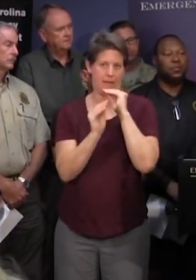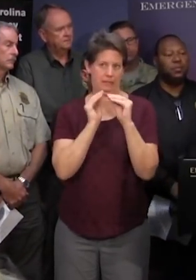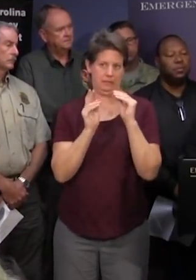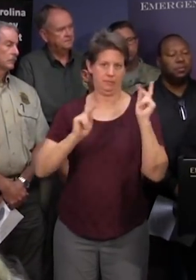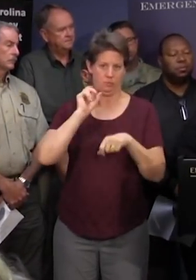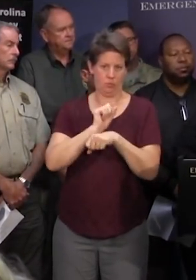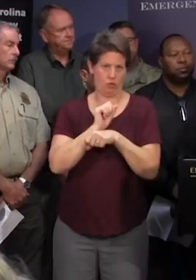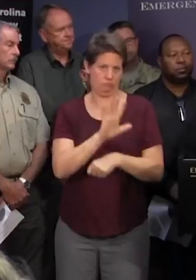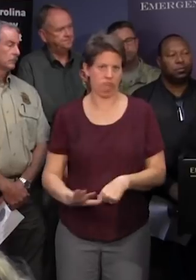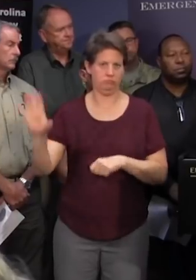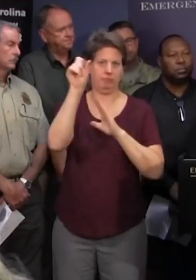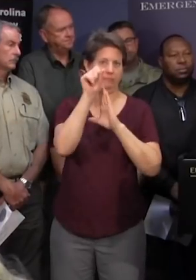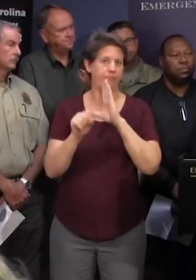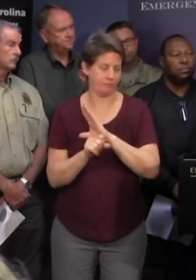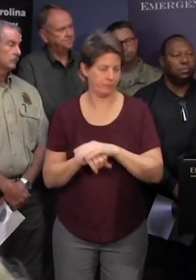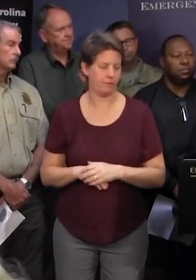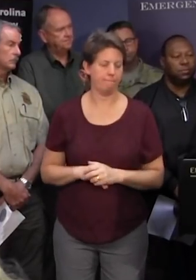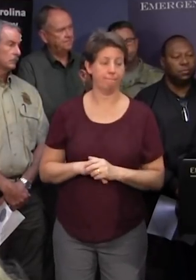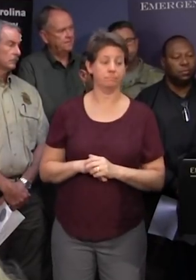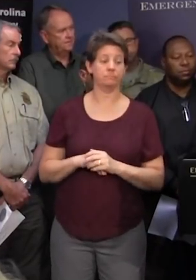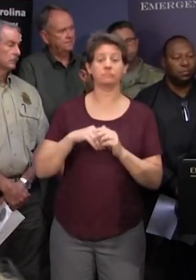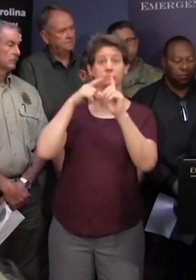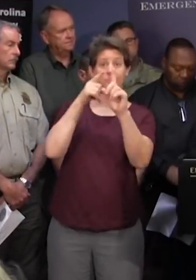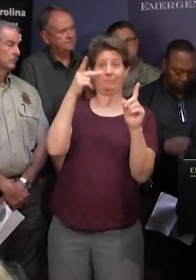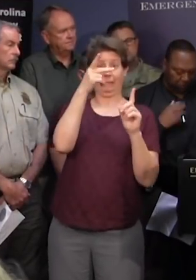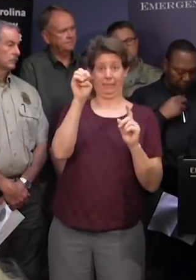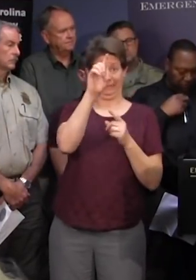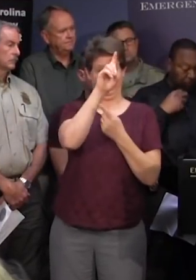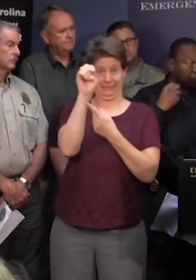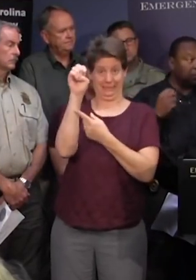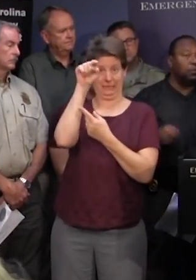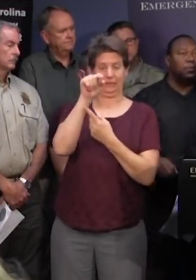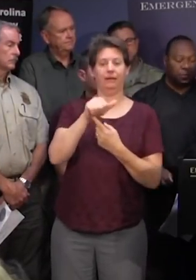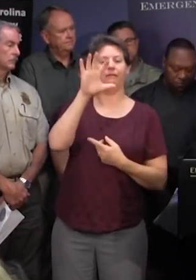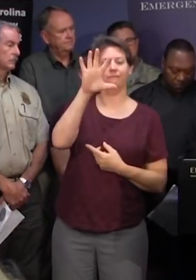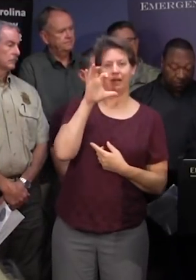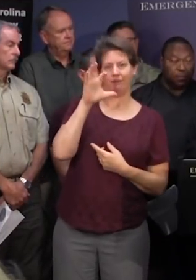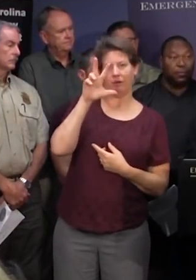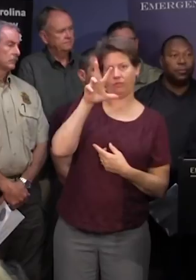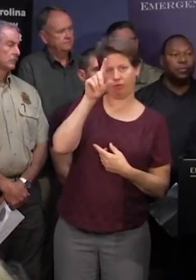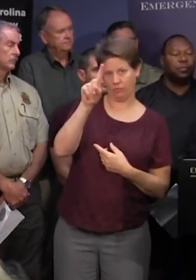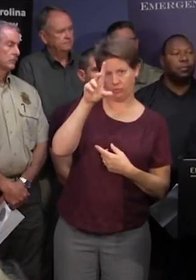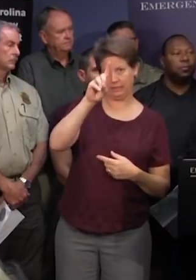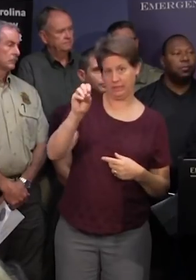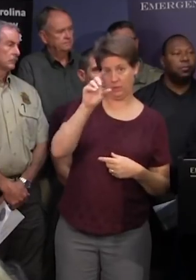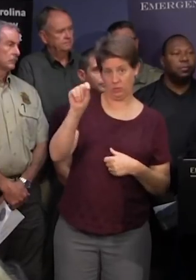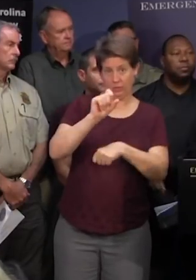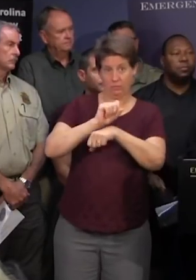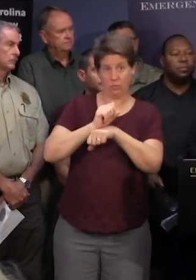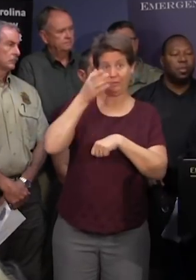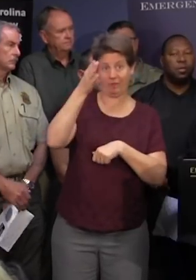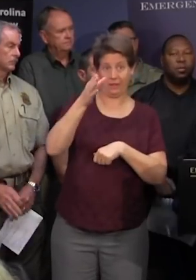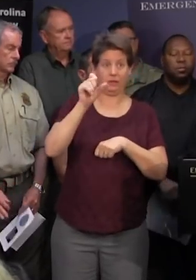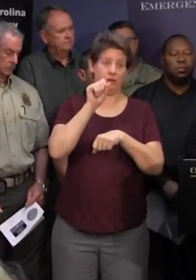working statewide on this event and in particular for the pd area we have 531 dot employees currently